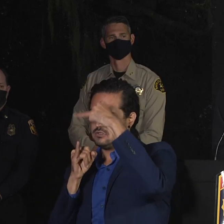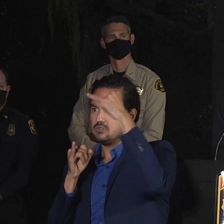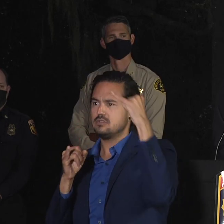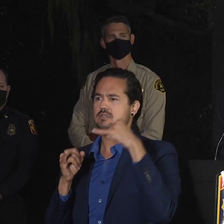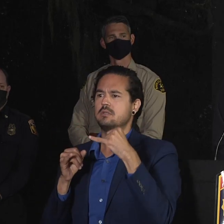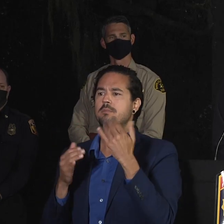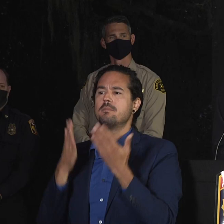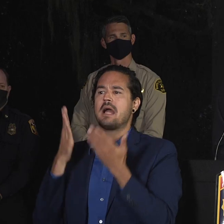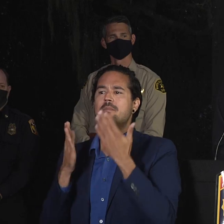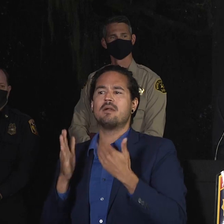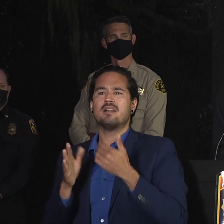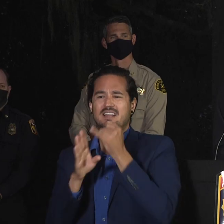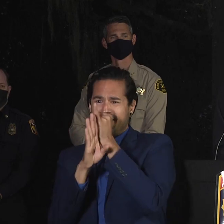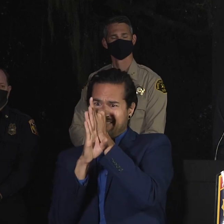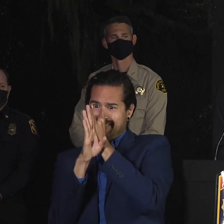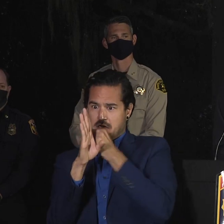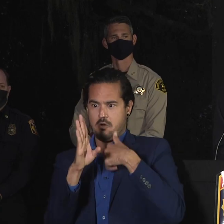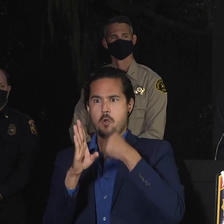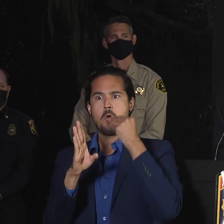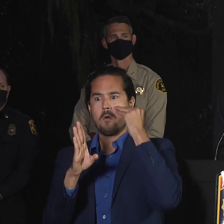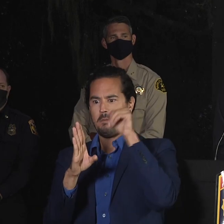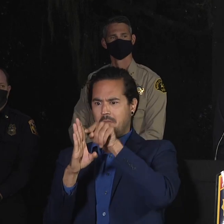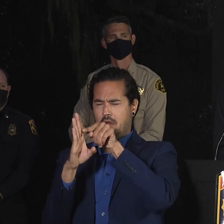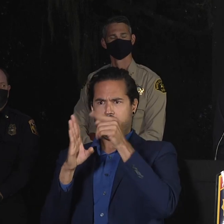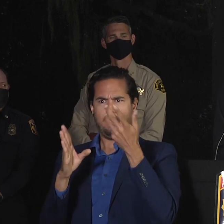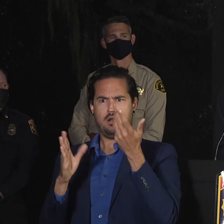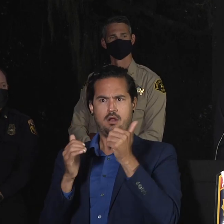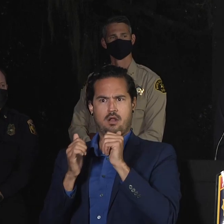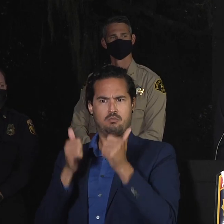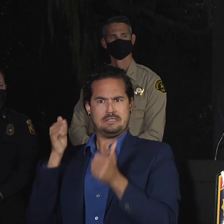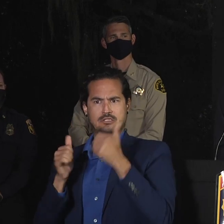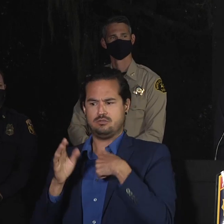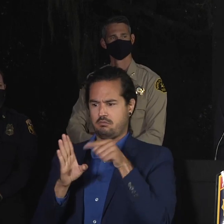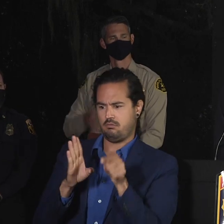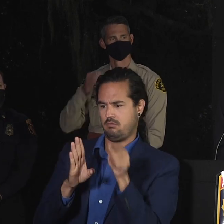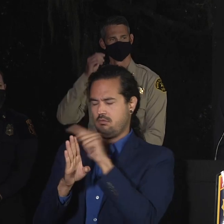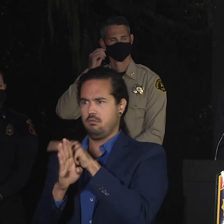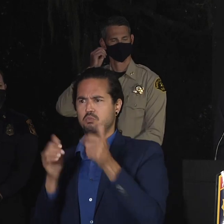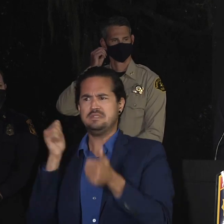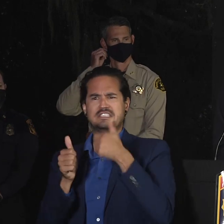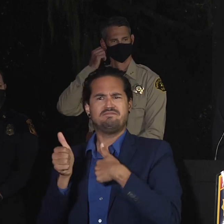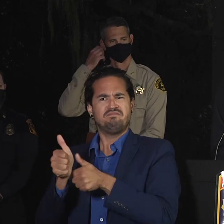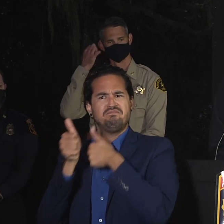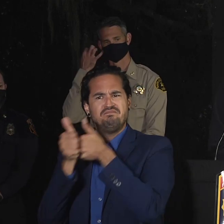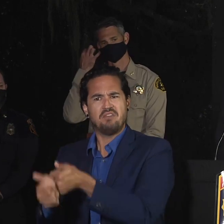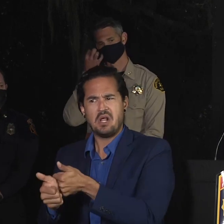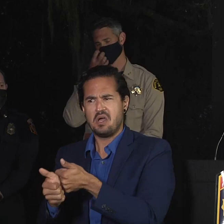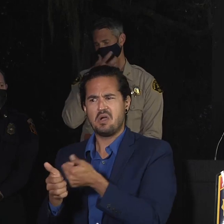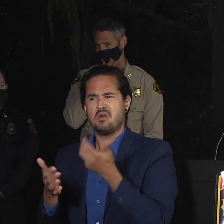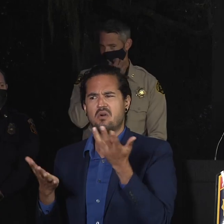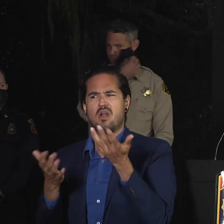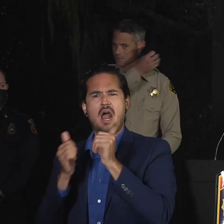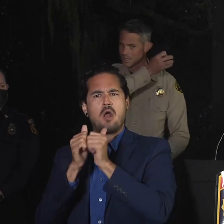border of a neighboring zone that's been lifted? Sure. I'll let the sheriff's office answer that.